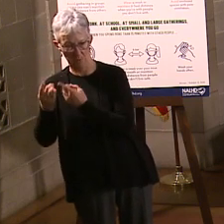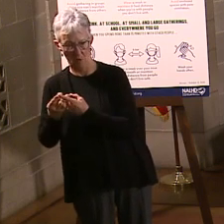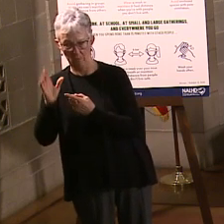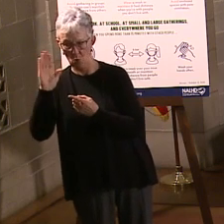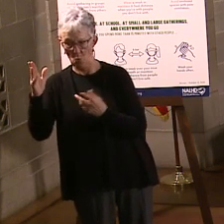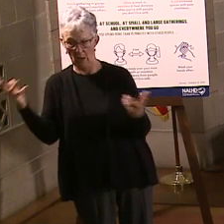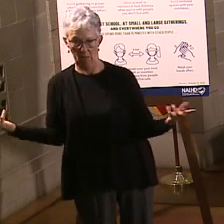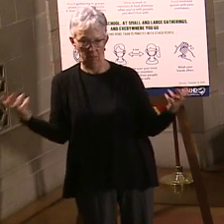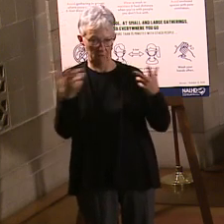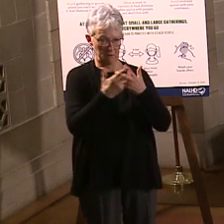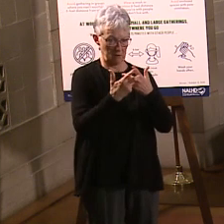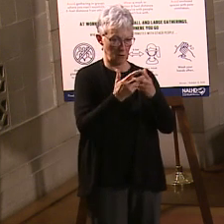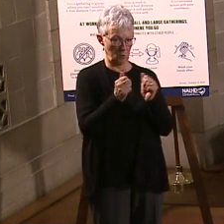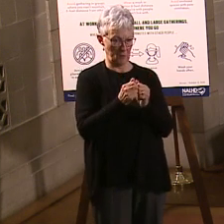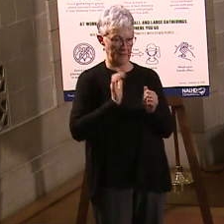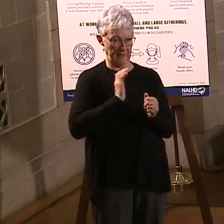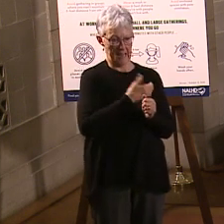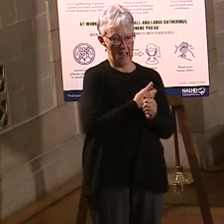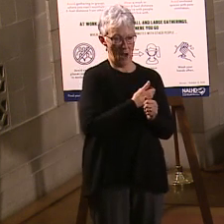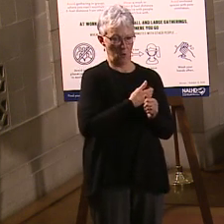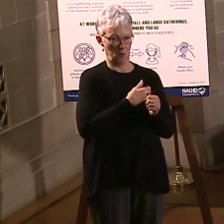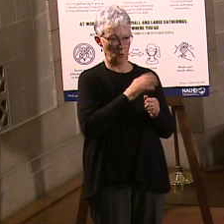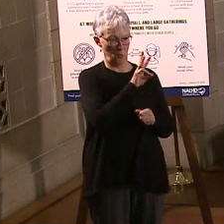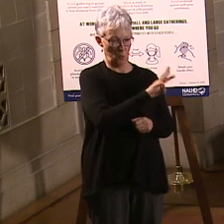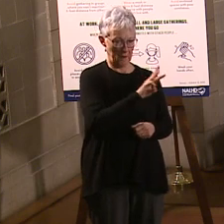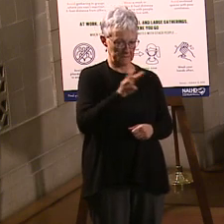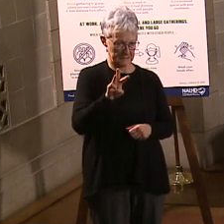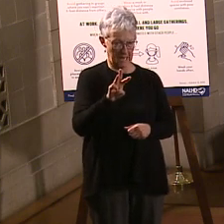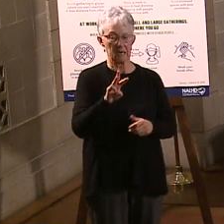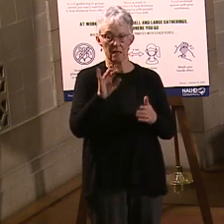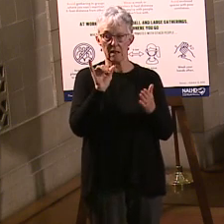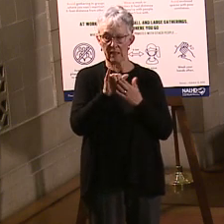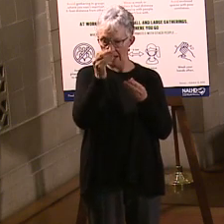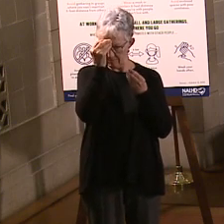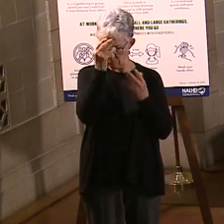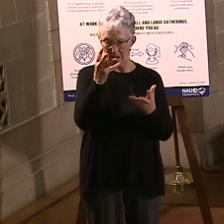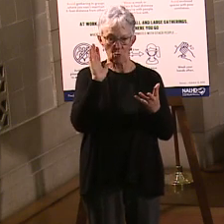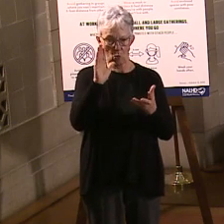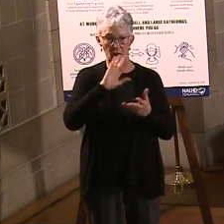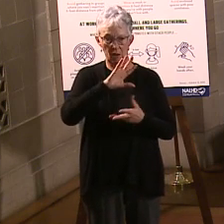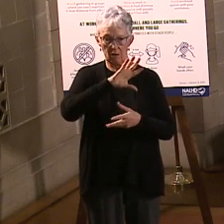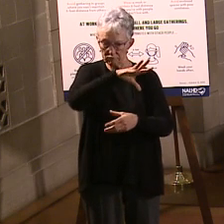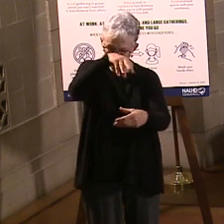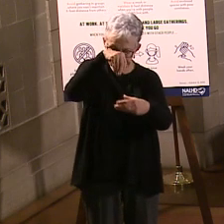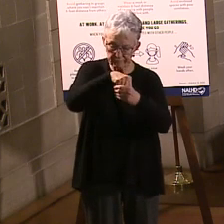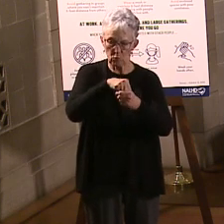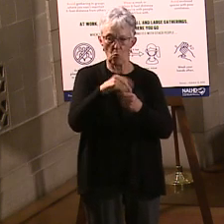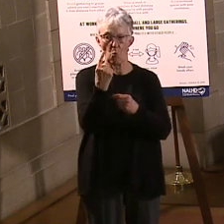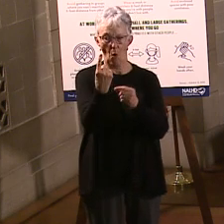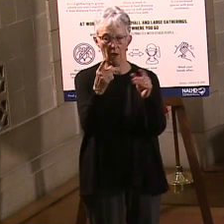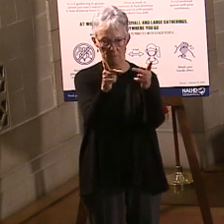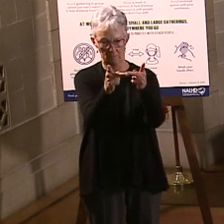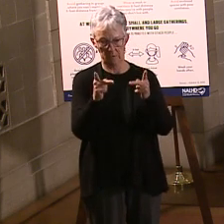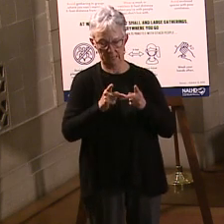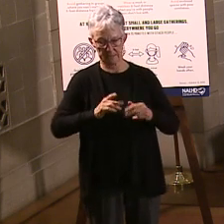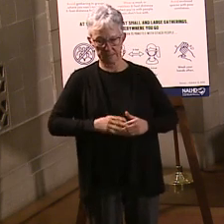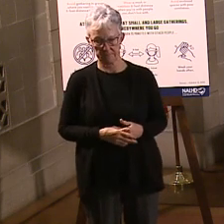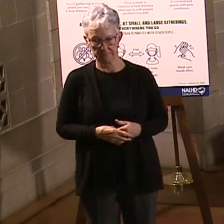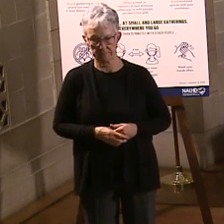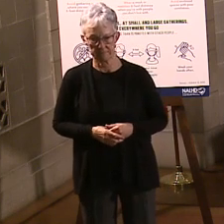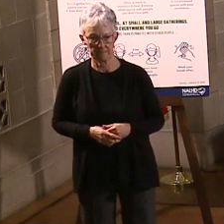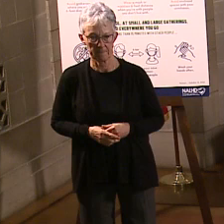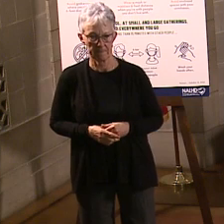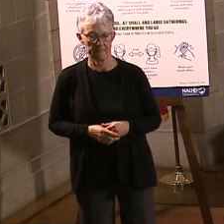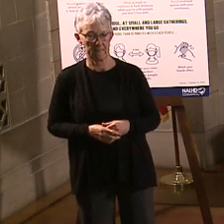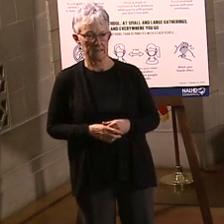that, you know, whichever place you register, we're getting that data to the right spot. Now, there's one example of where you do need